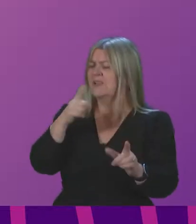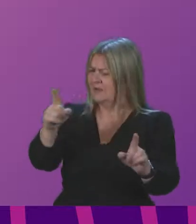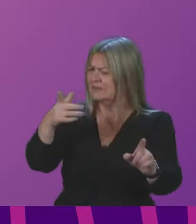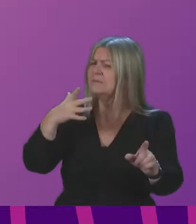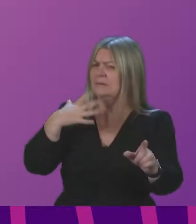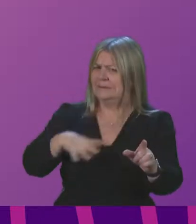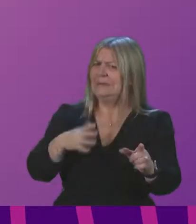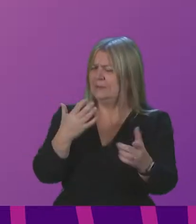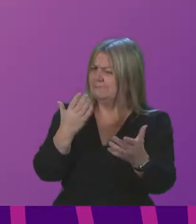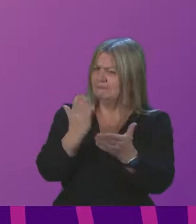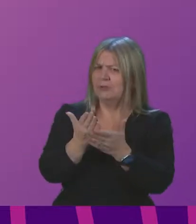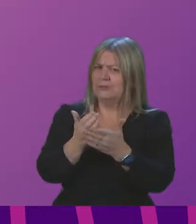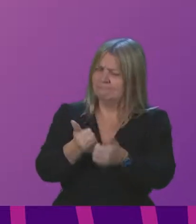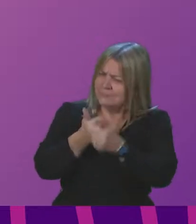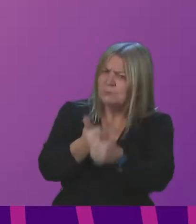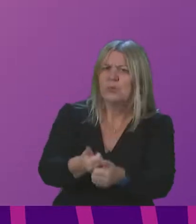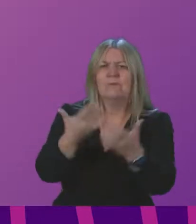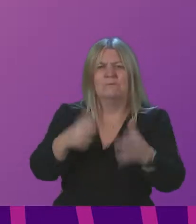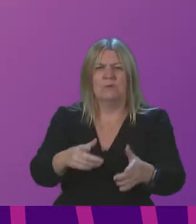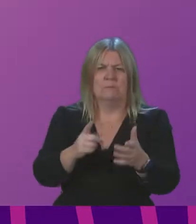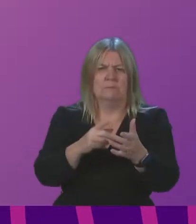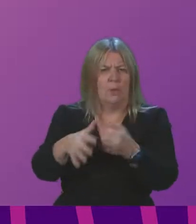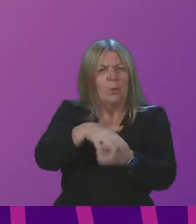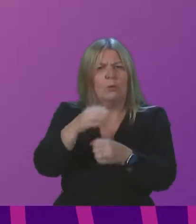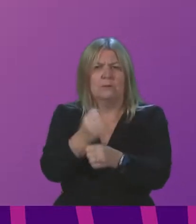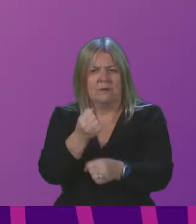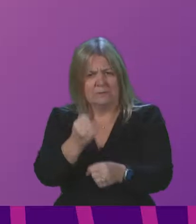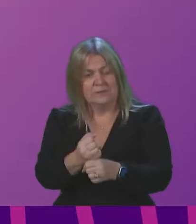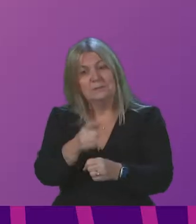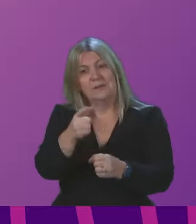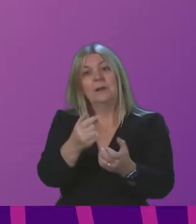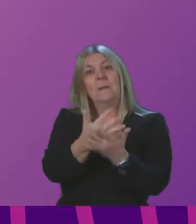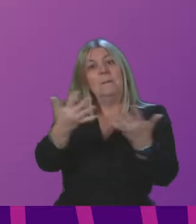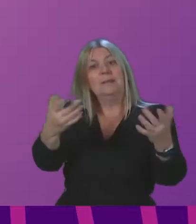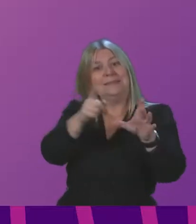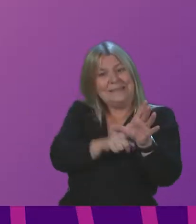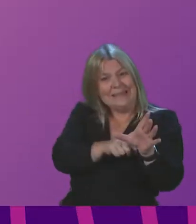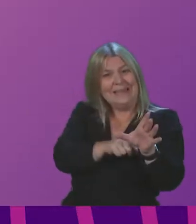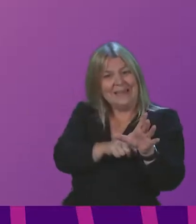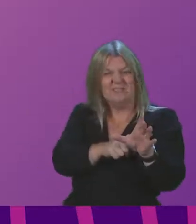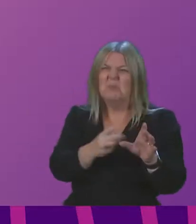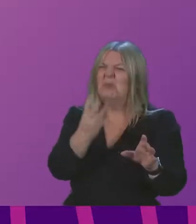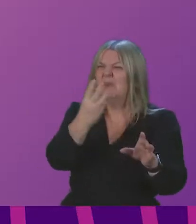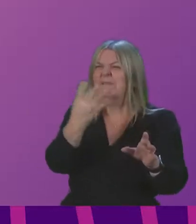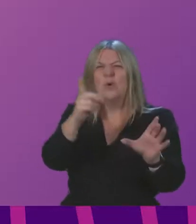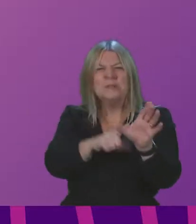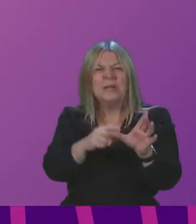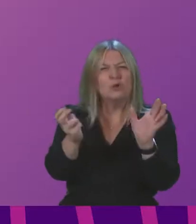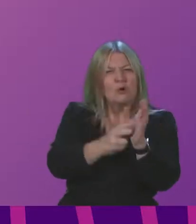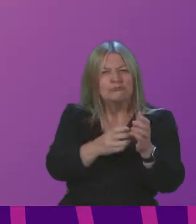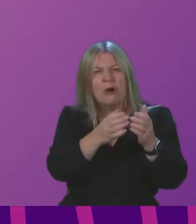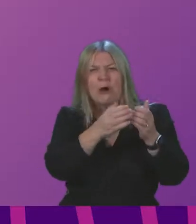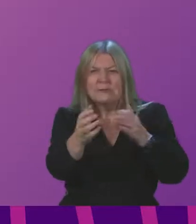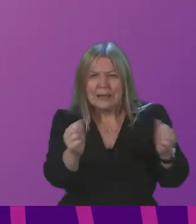to local authorities. Not only has the absence of multi-year funding frustrated the ambitions of local authorities by